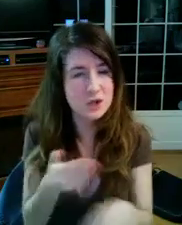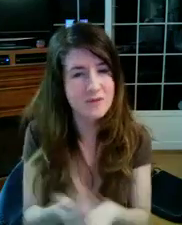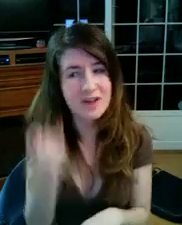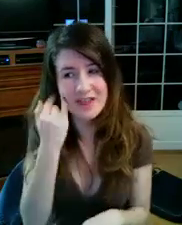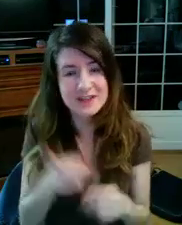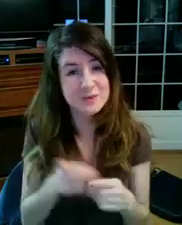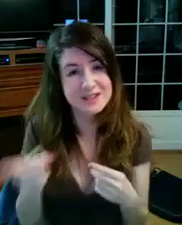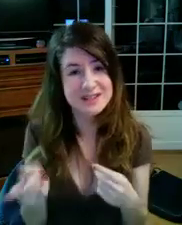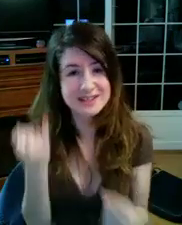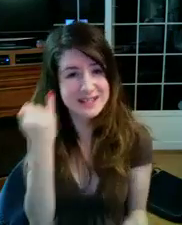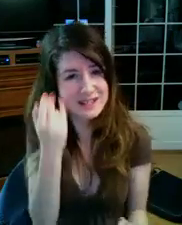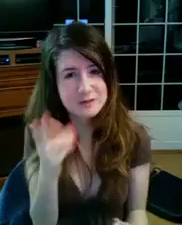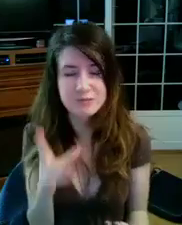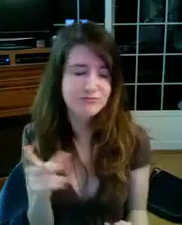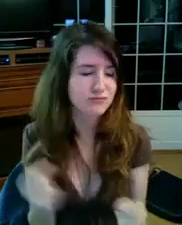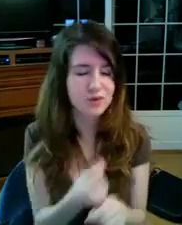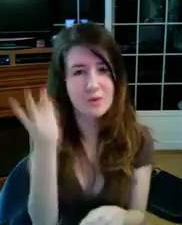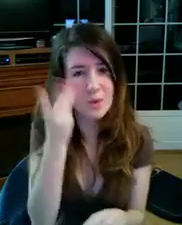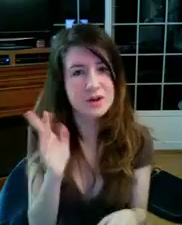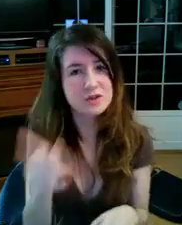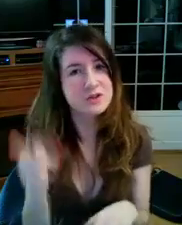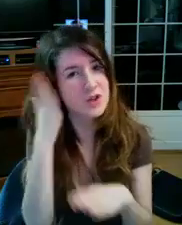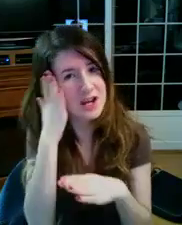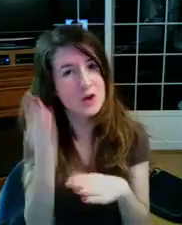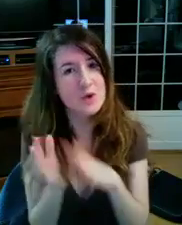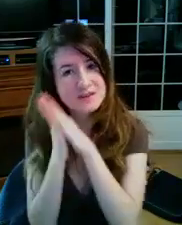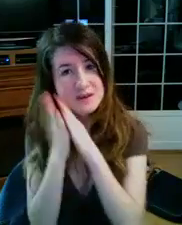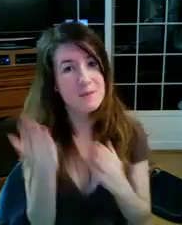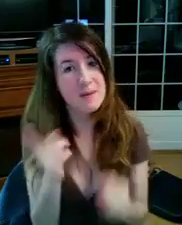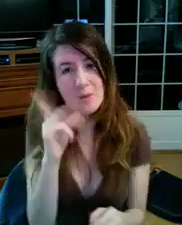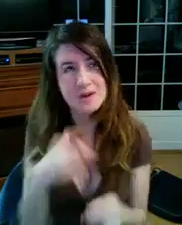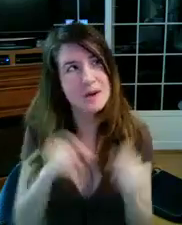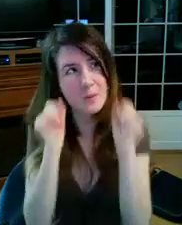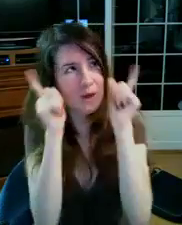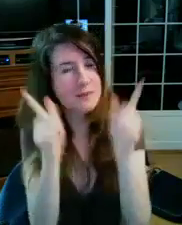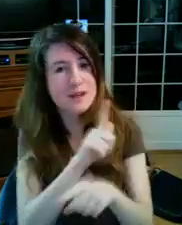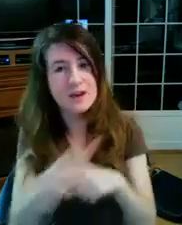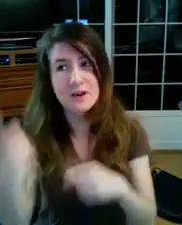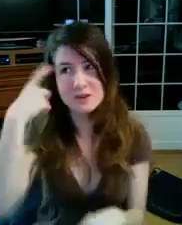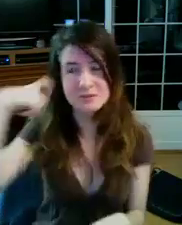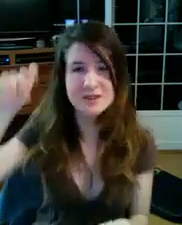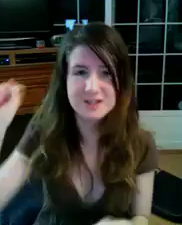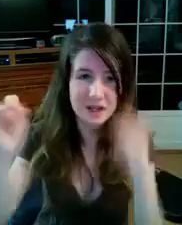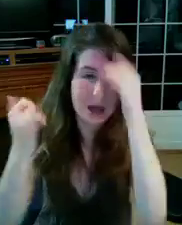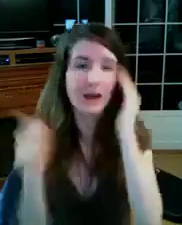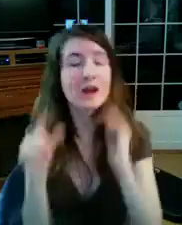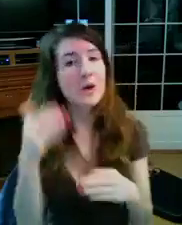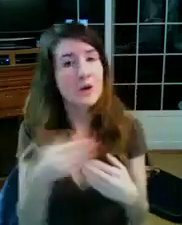control over, and that's what destiny is, we're no more stories, rest your head and go to sleep, maybe one day we'll wake up and this'll all just be a dream, now